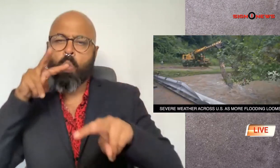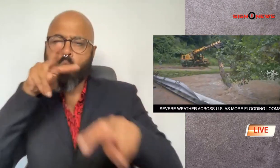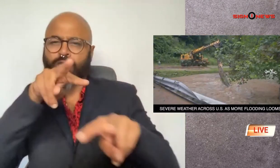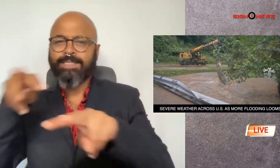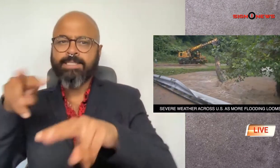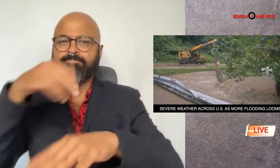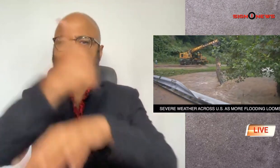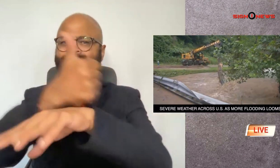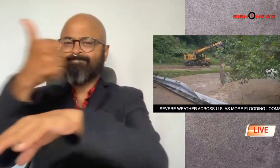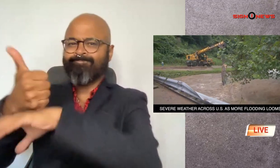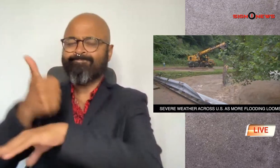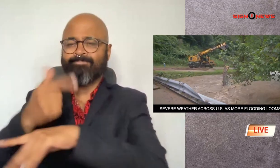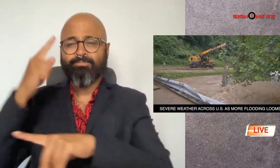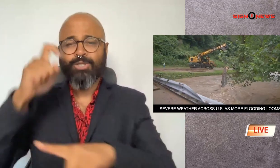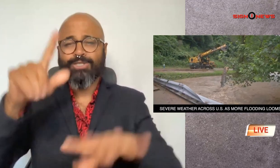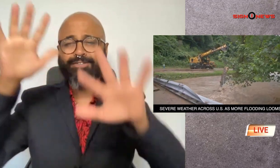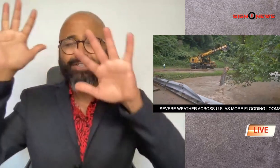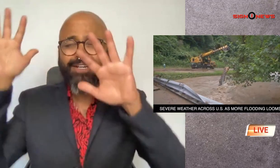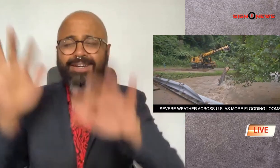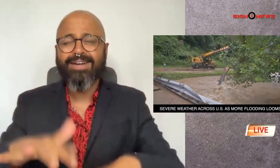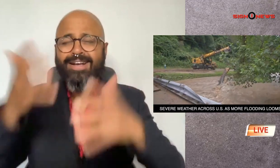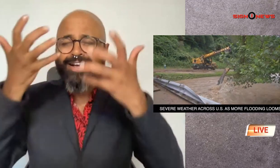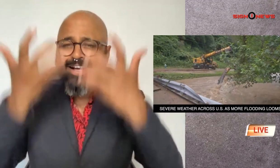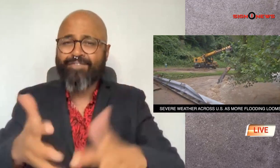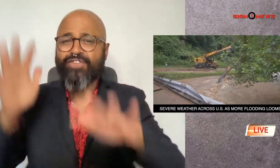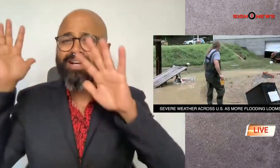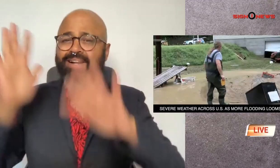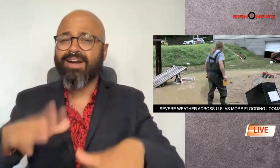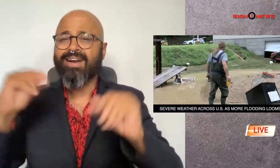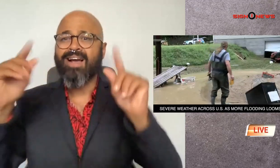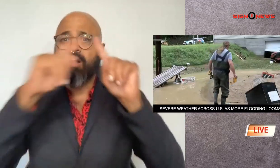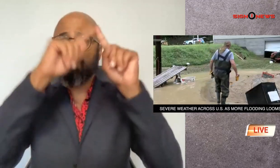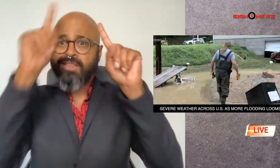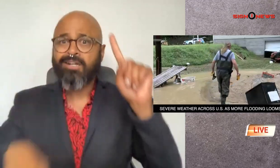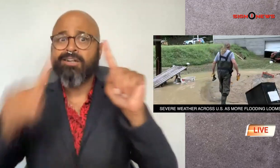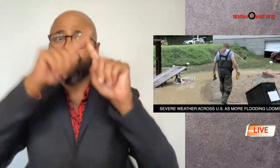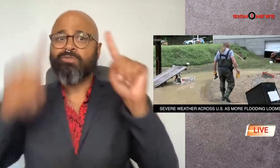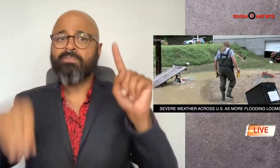place due to heavy rain and thunderstorms in the forecast